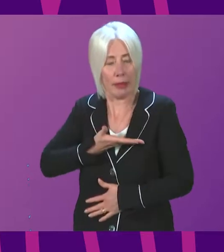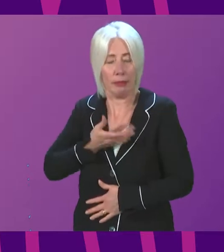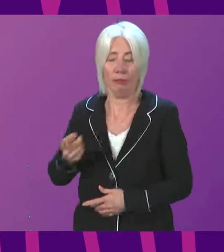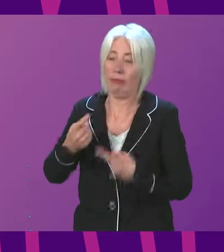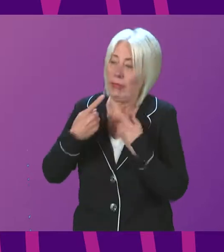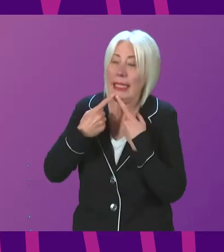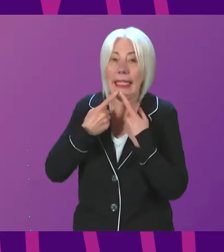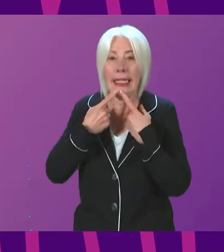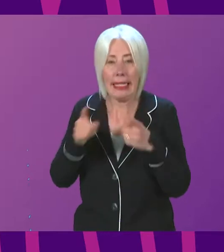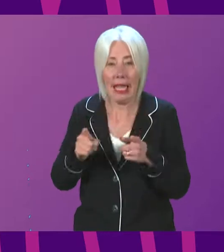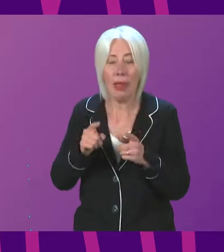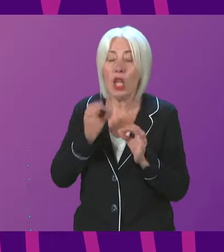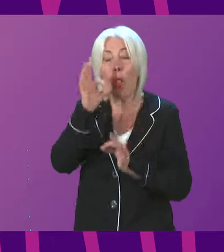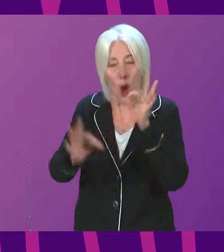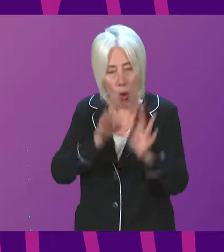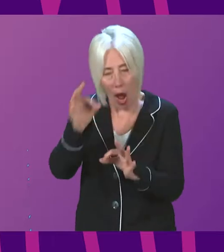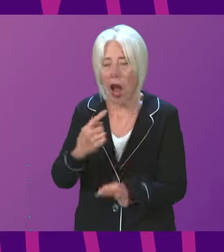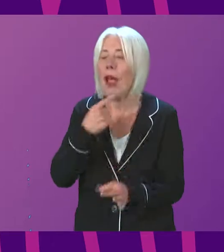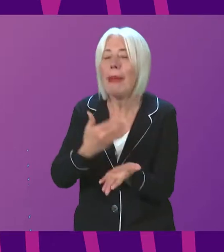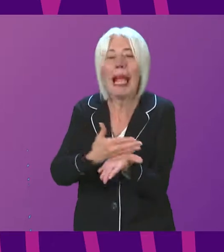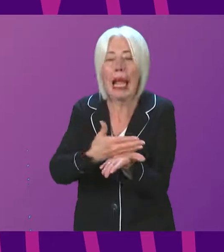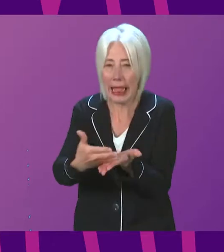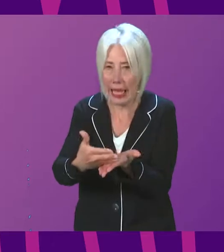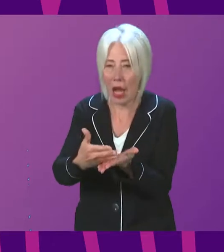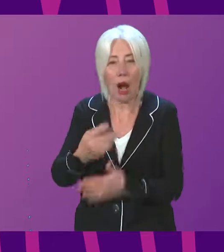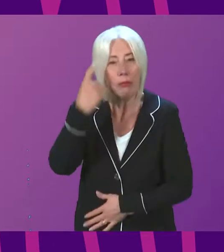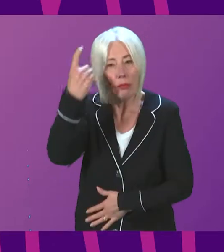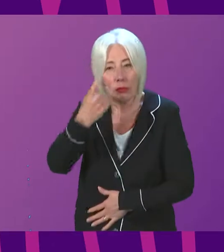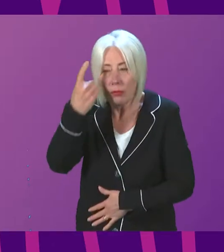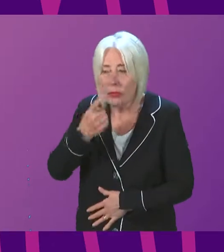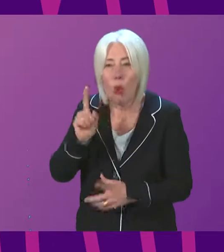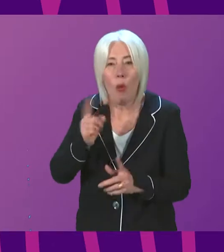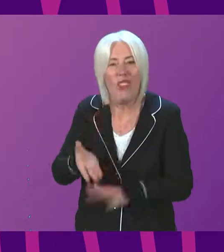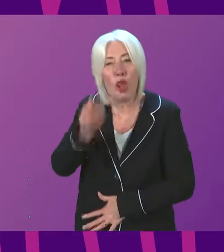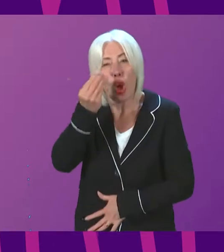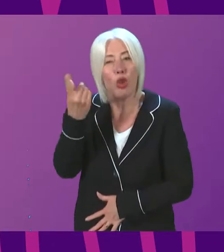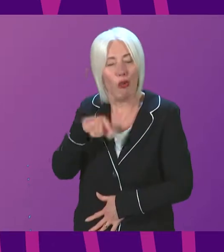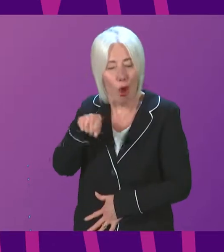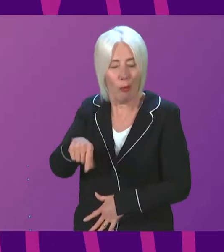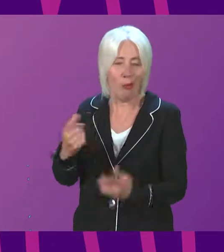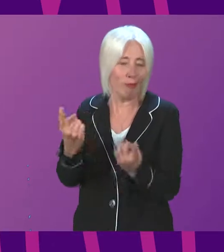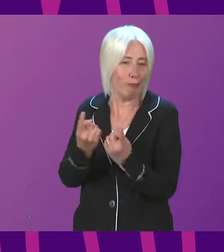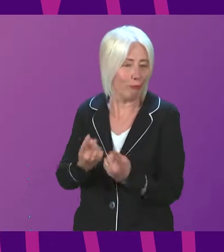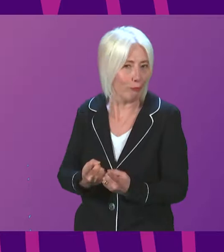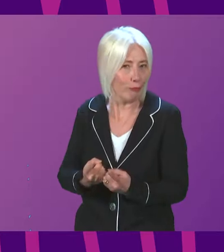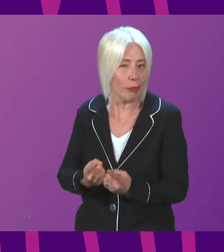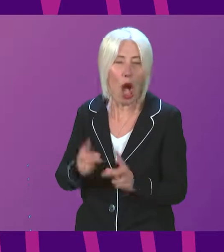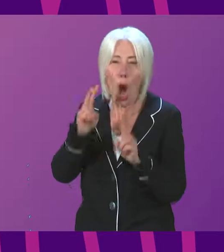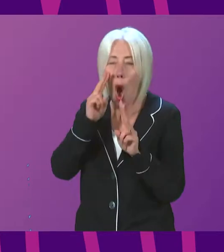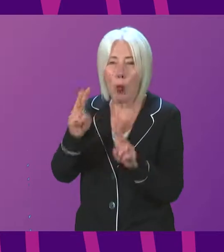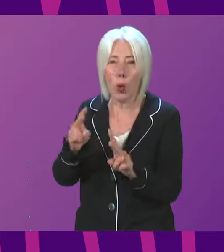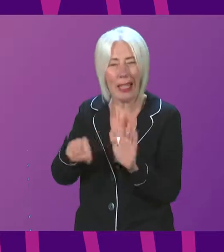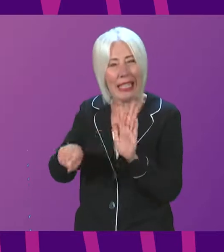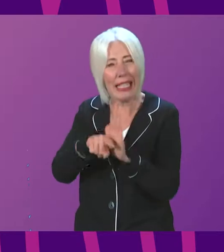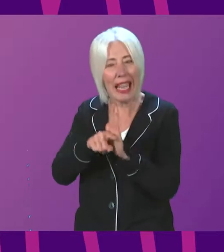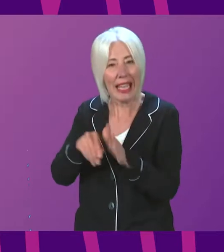statements, the Inquiry has made clear that when it is considering findings about lessons learned, it will look at adverse effects on the exercise